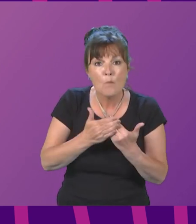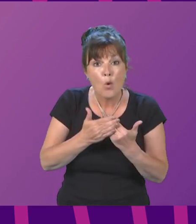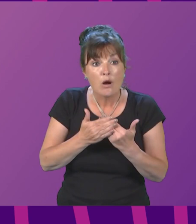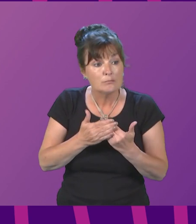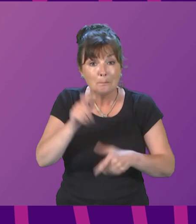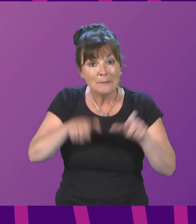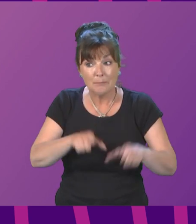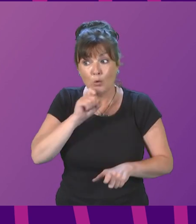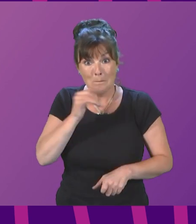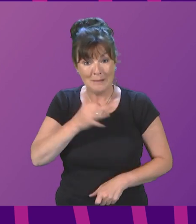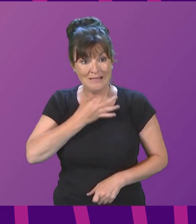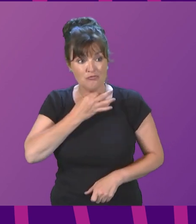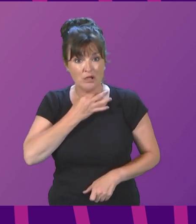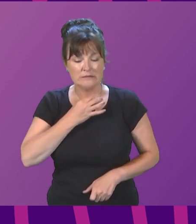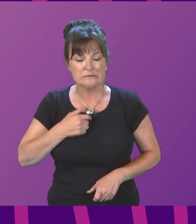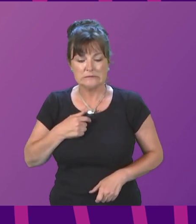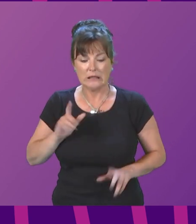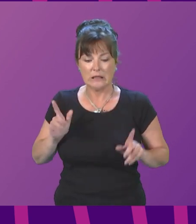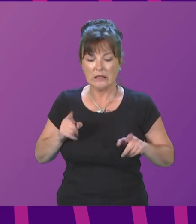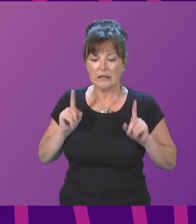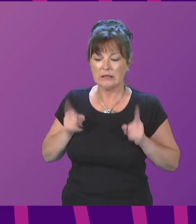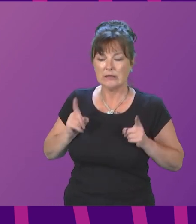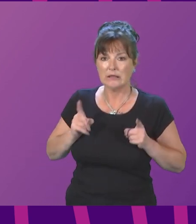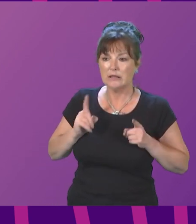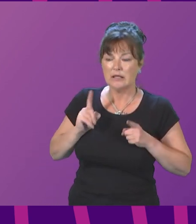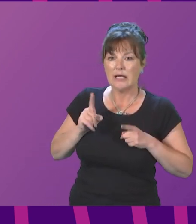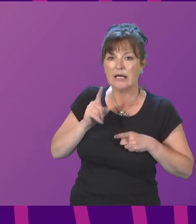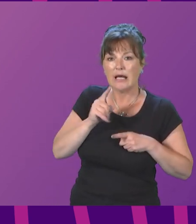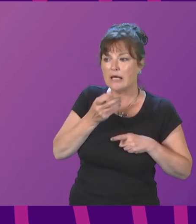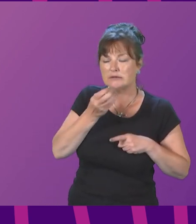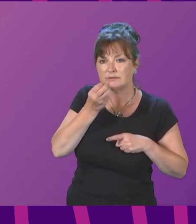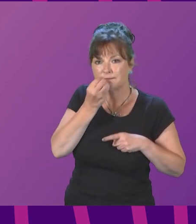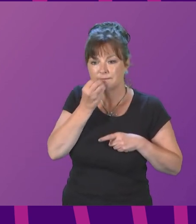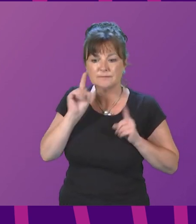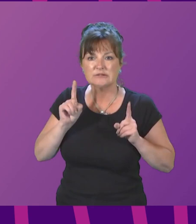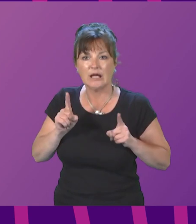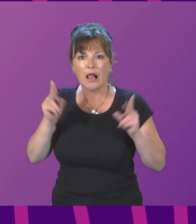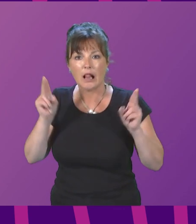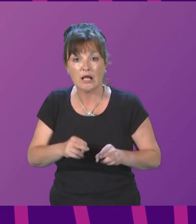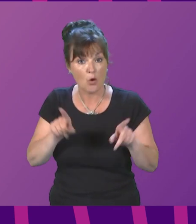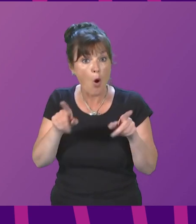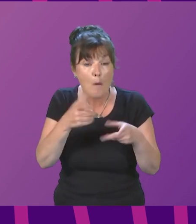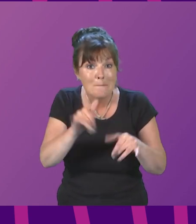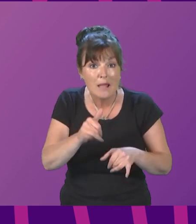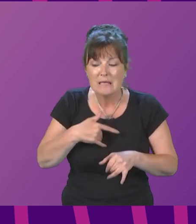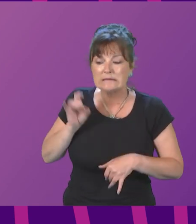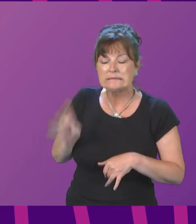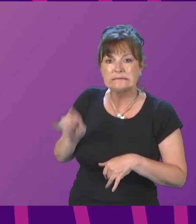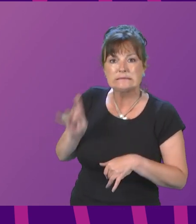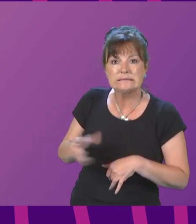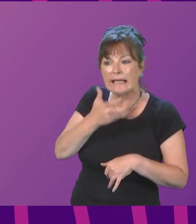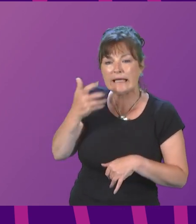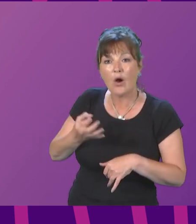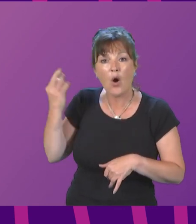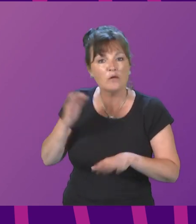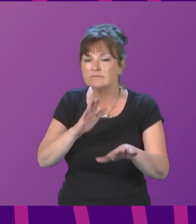-rationing or even self-disconnection from their energy supply, I can announce that we will double the fuel insecurity fund from £10 million